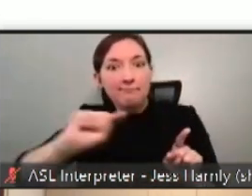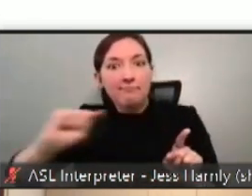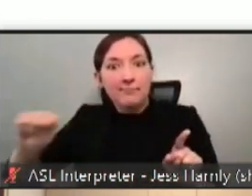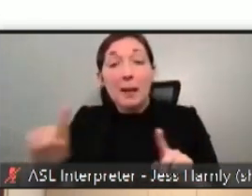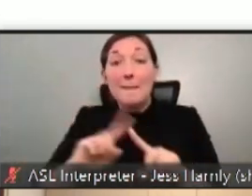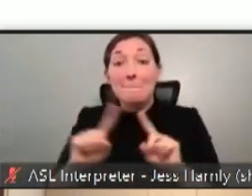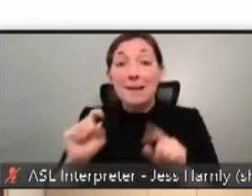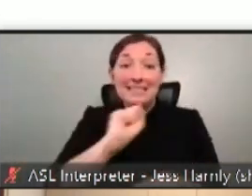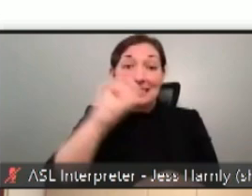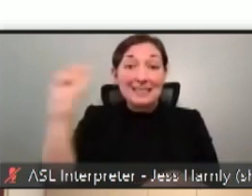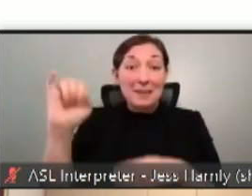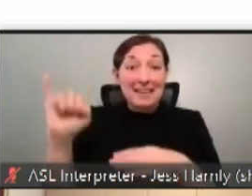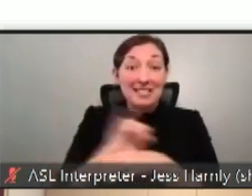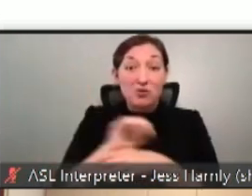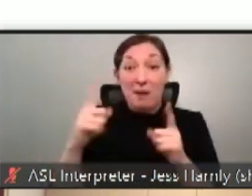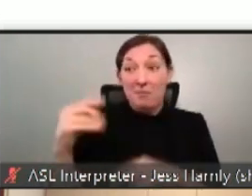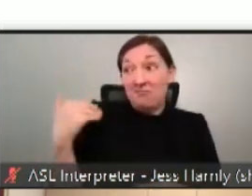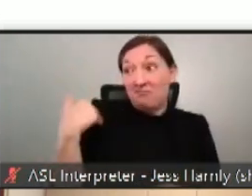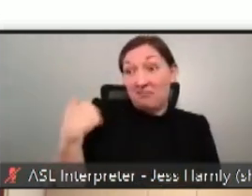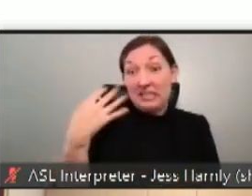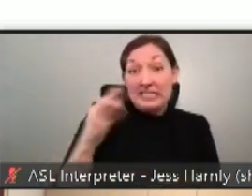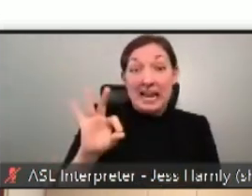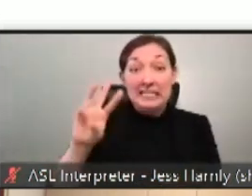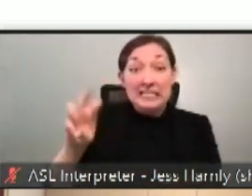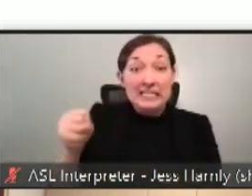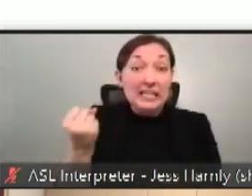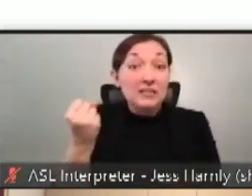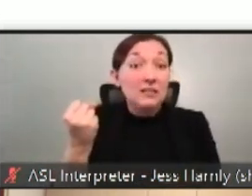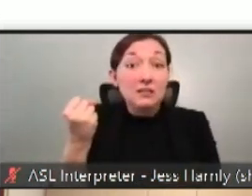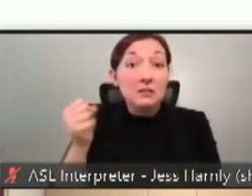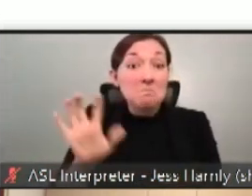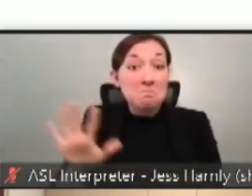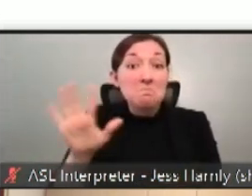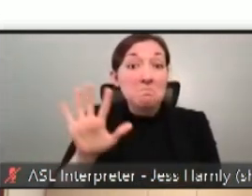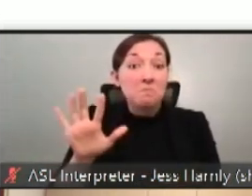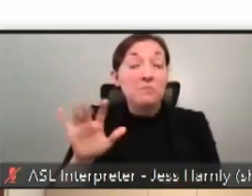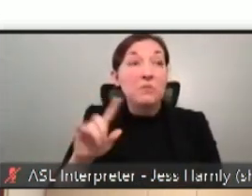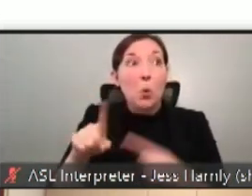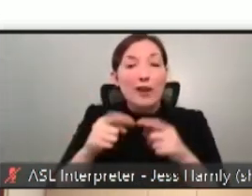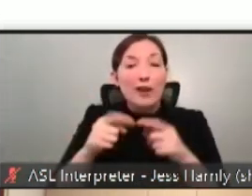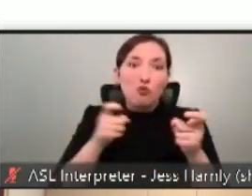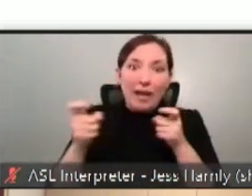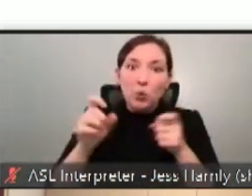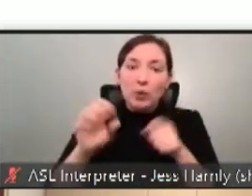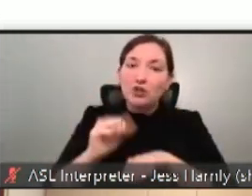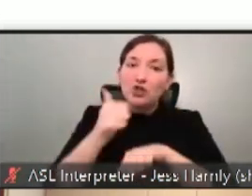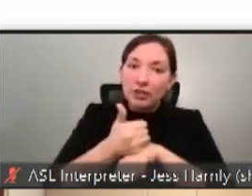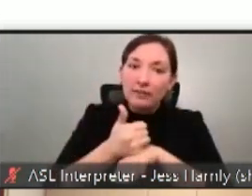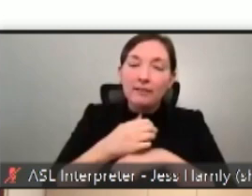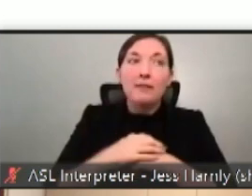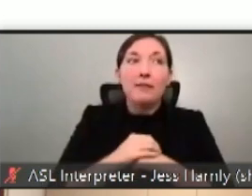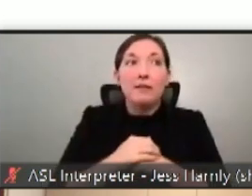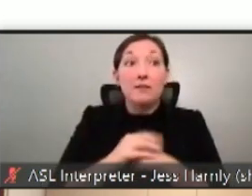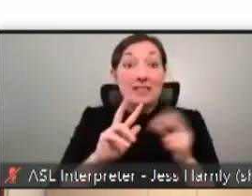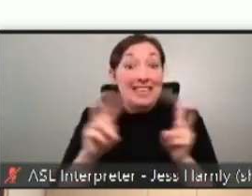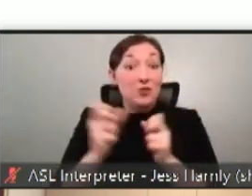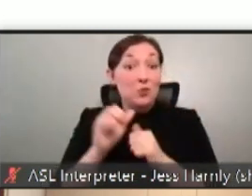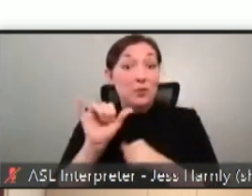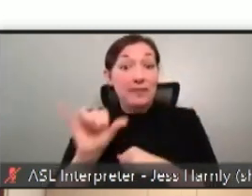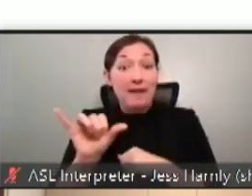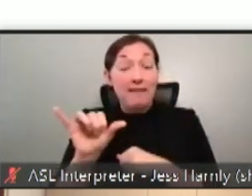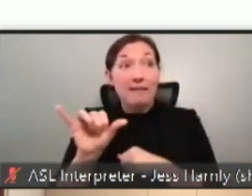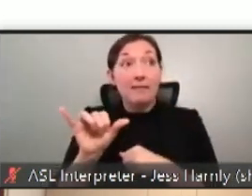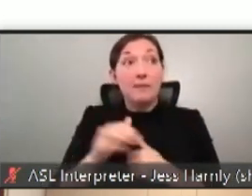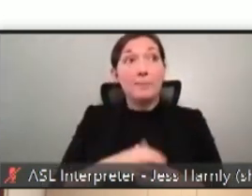occurred, what, 1960s? That type of regulation came in that type of area. And so the issue with that is that